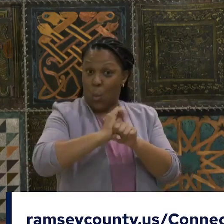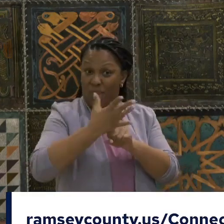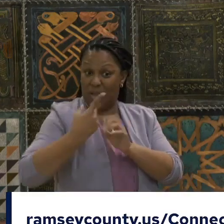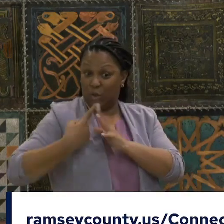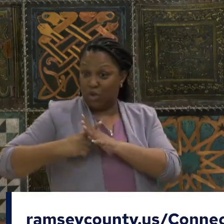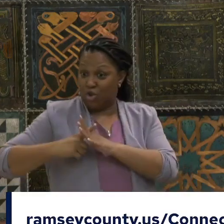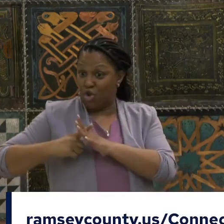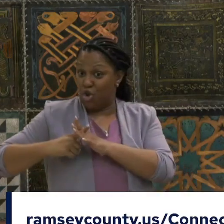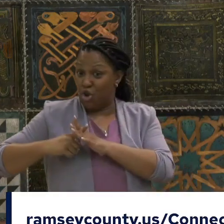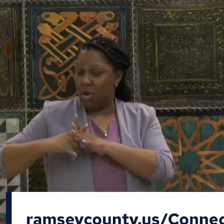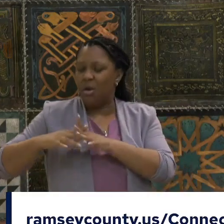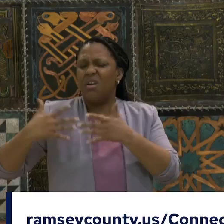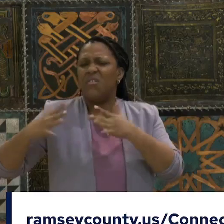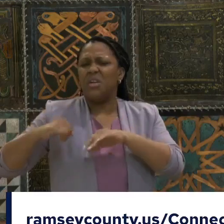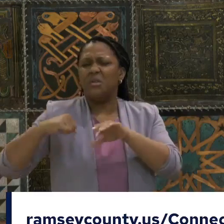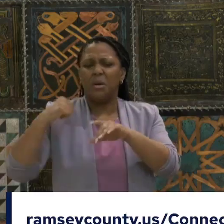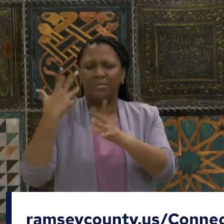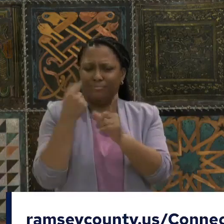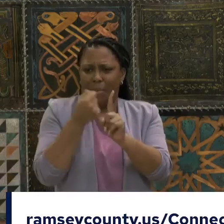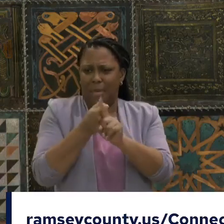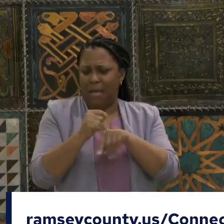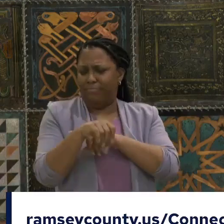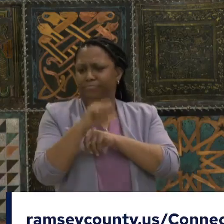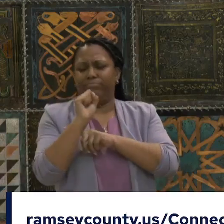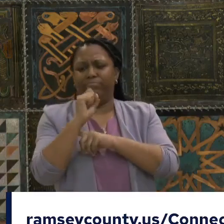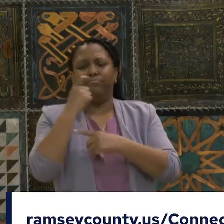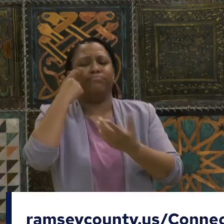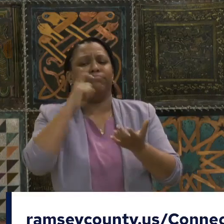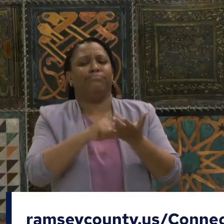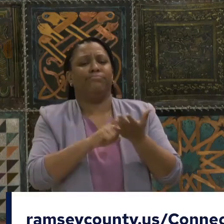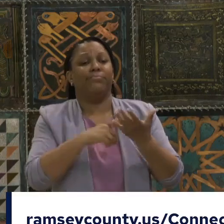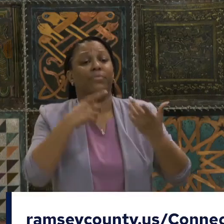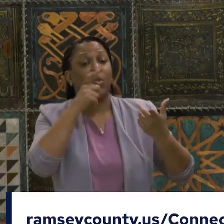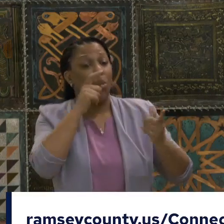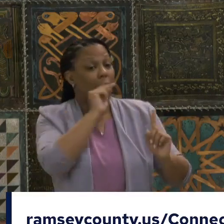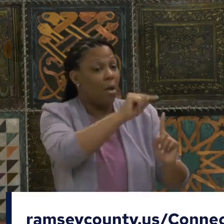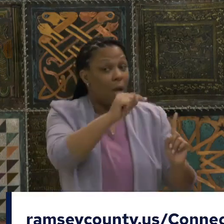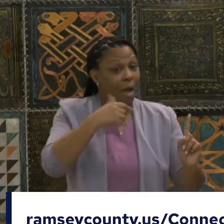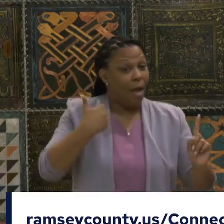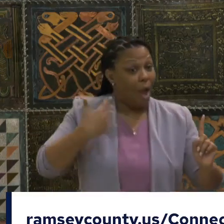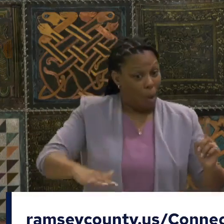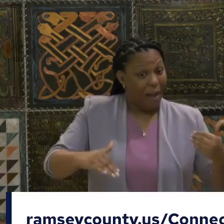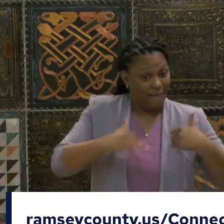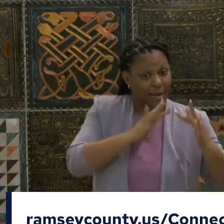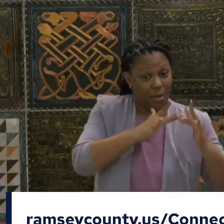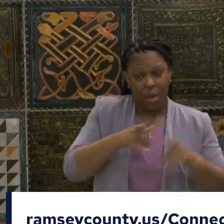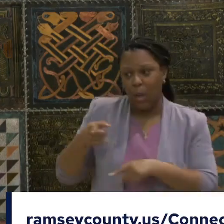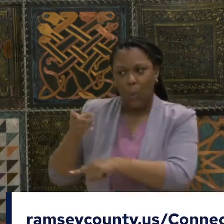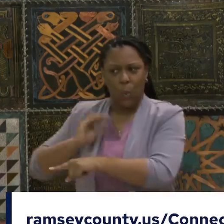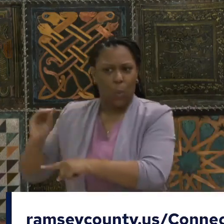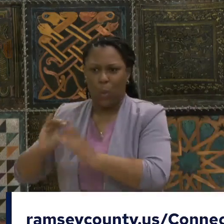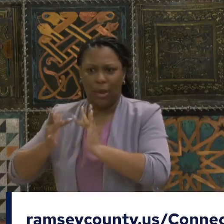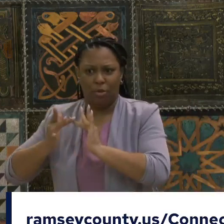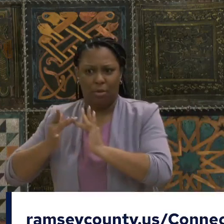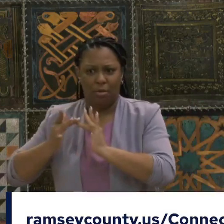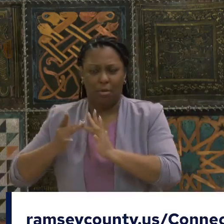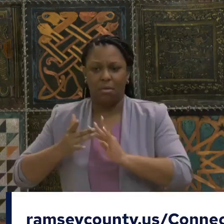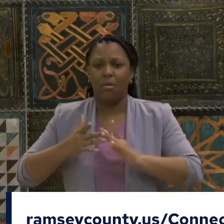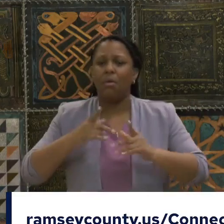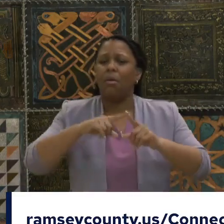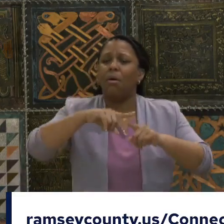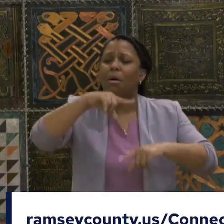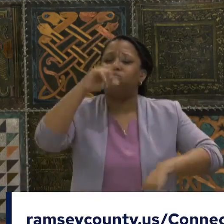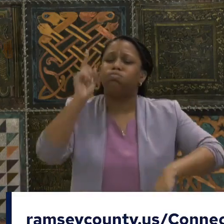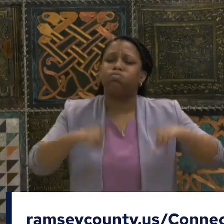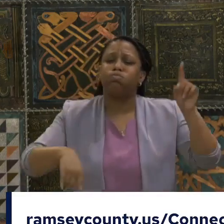the difference between the businesses, between the workers, between the students, between the families who have